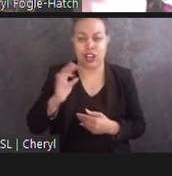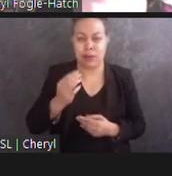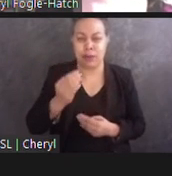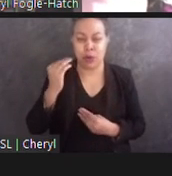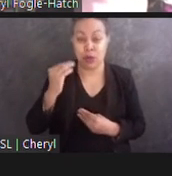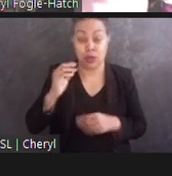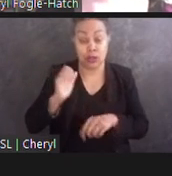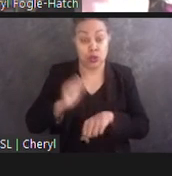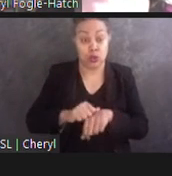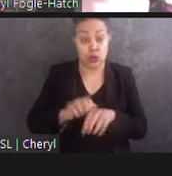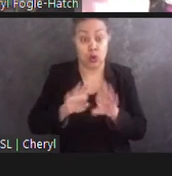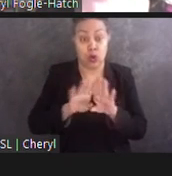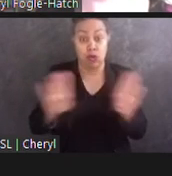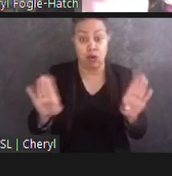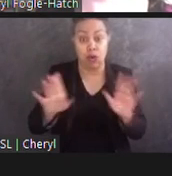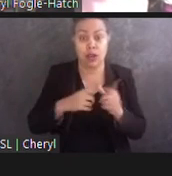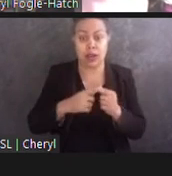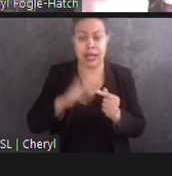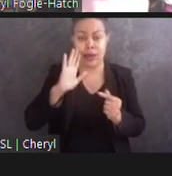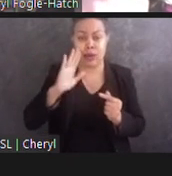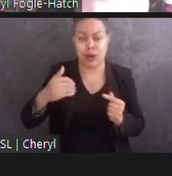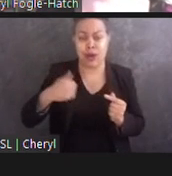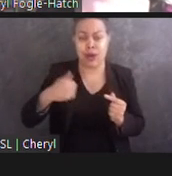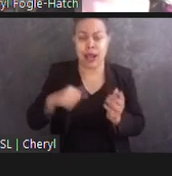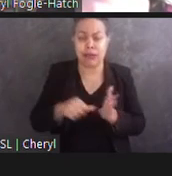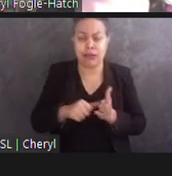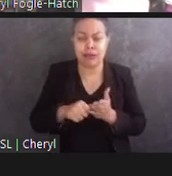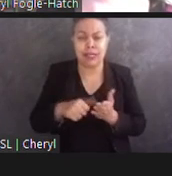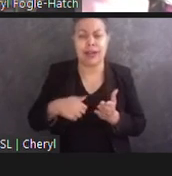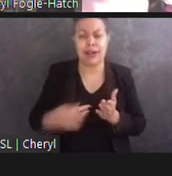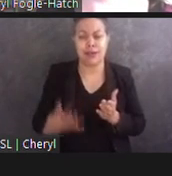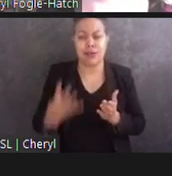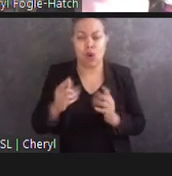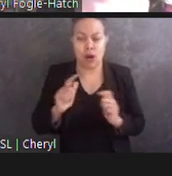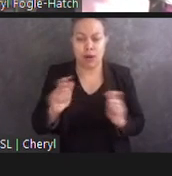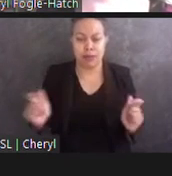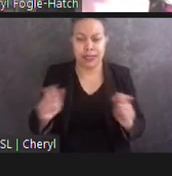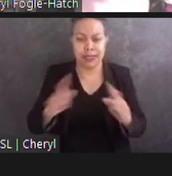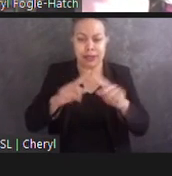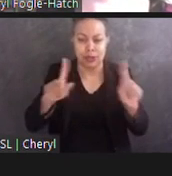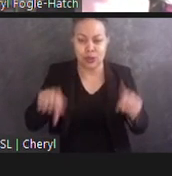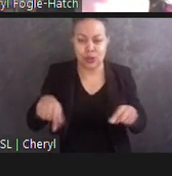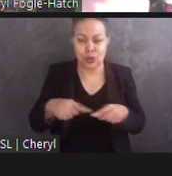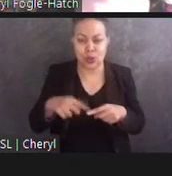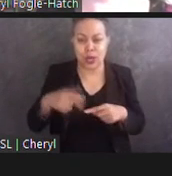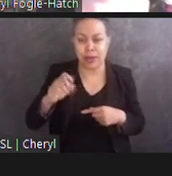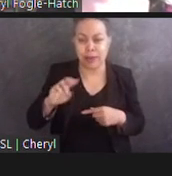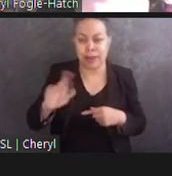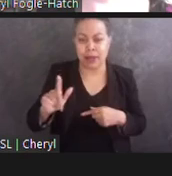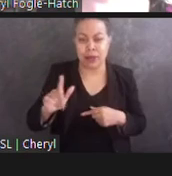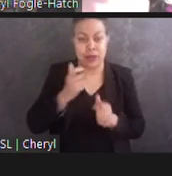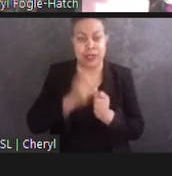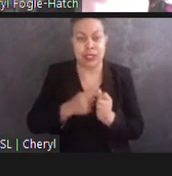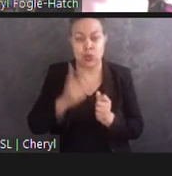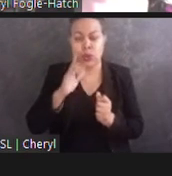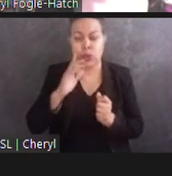-relief with four large square panels. Each panel has different pictures and markings. Some appear